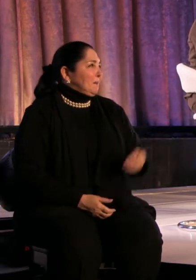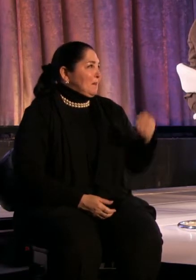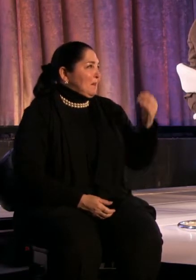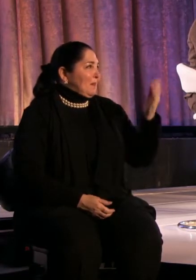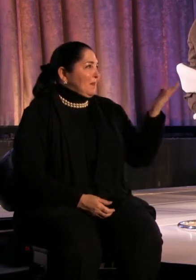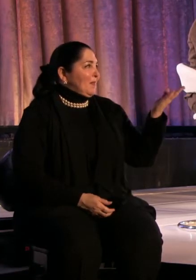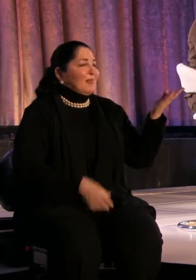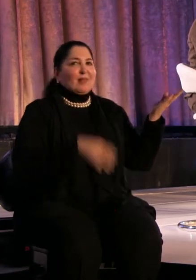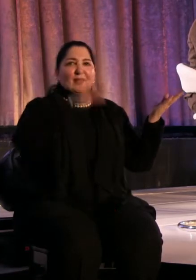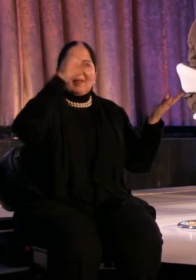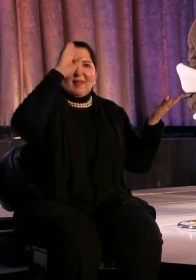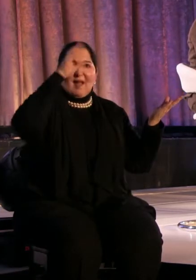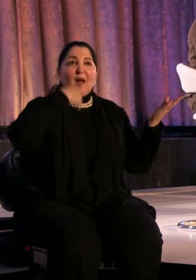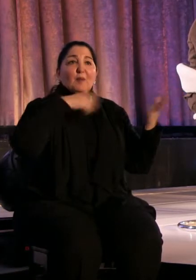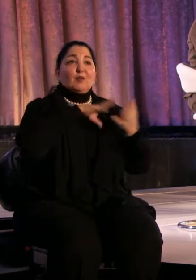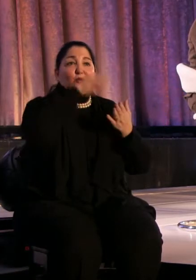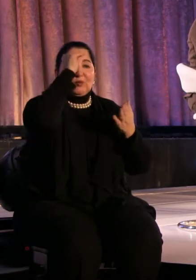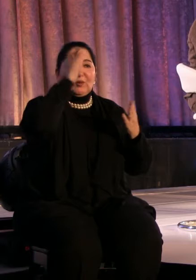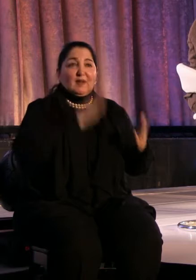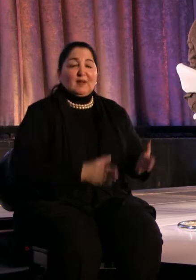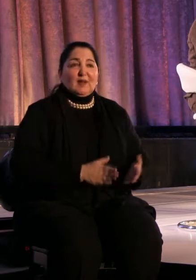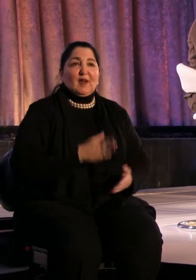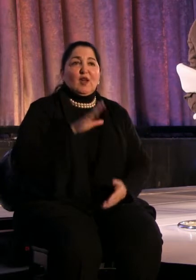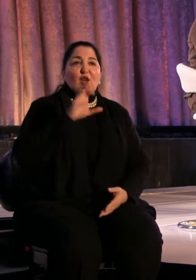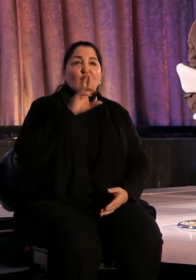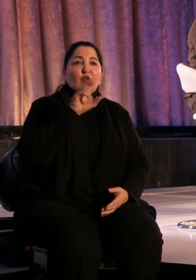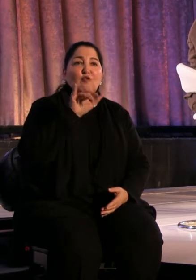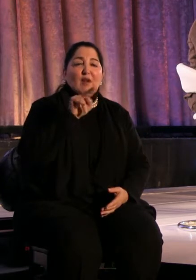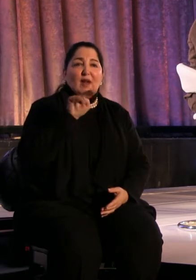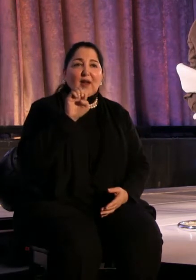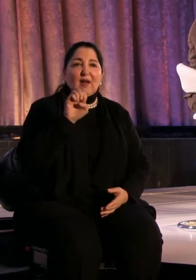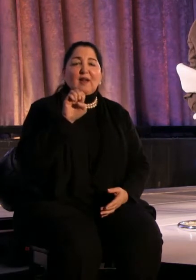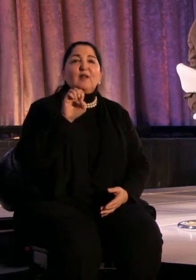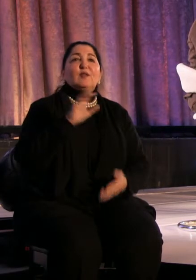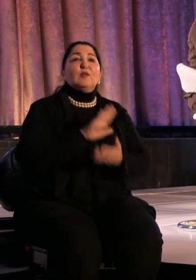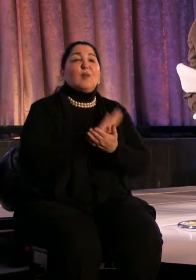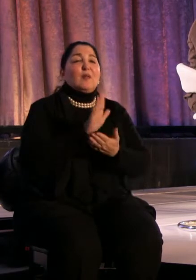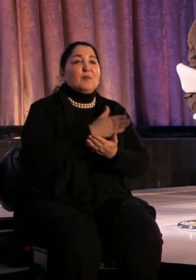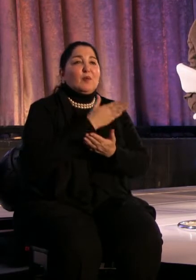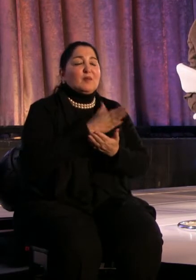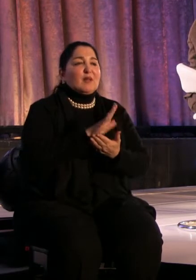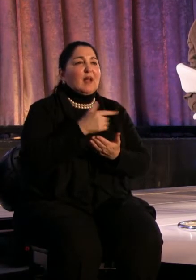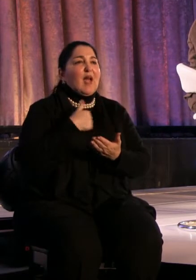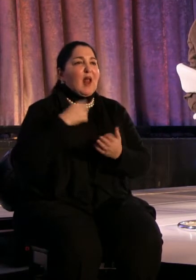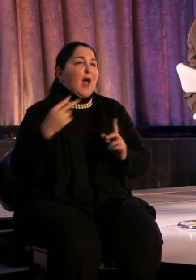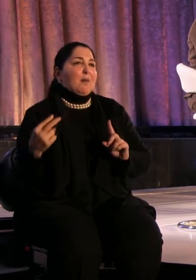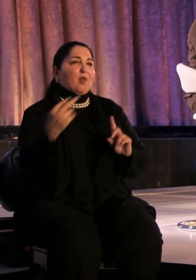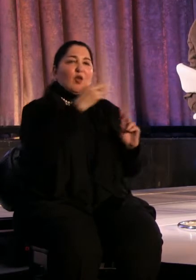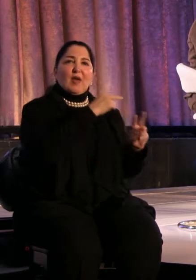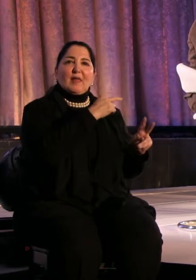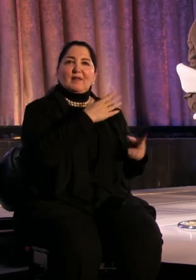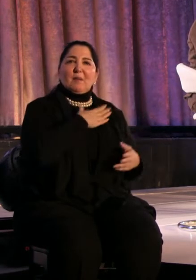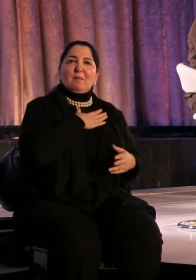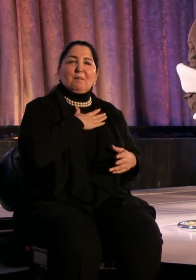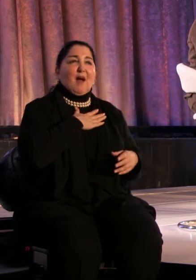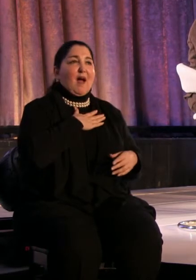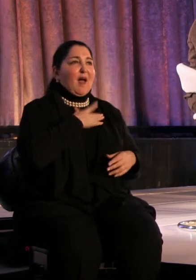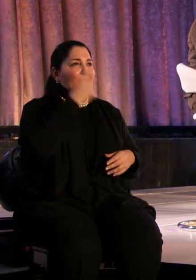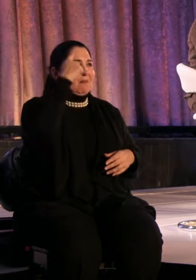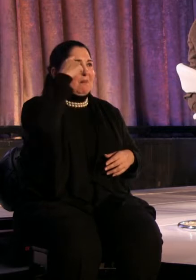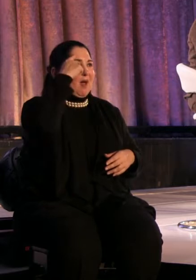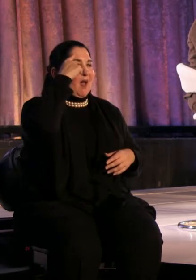Hi. I'm a student at Crane School of Music and I'm looking at this from a strictly student,